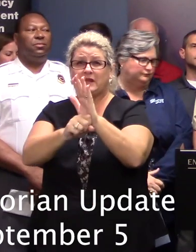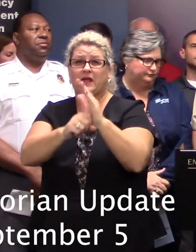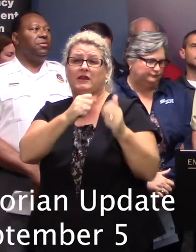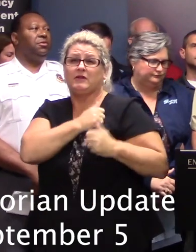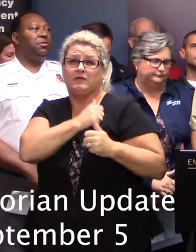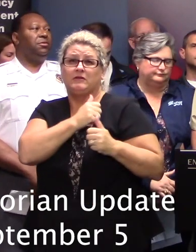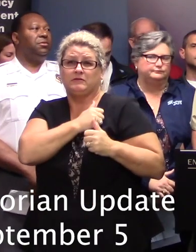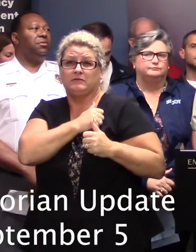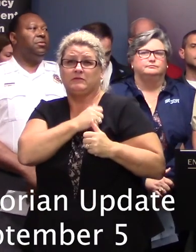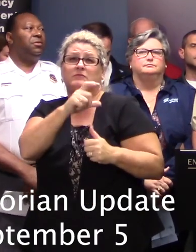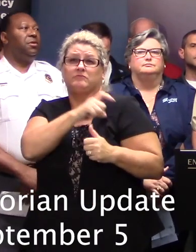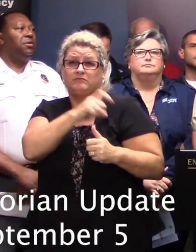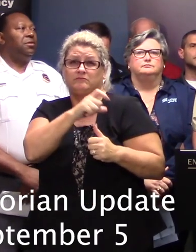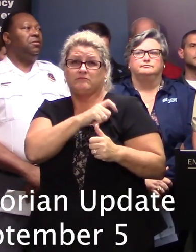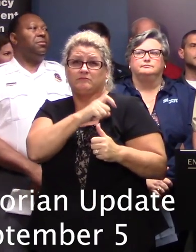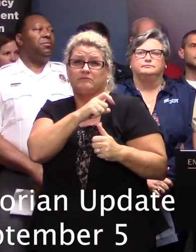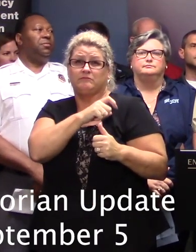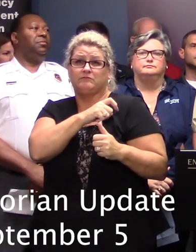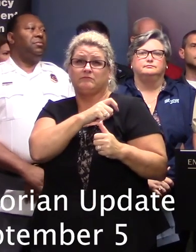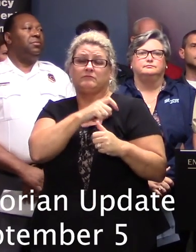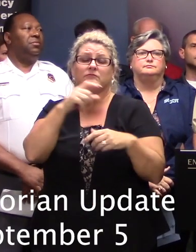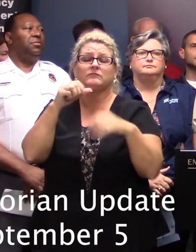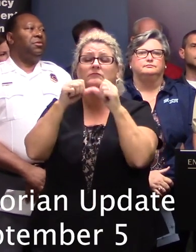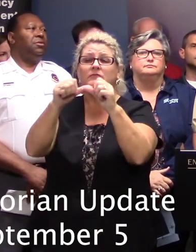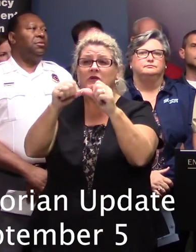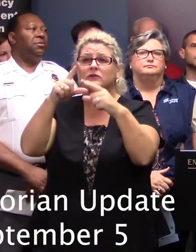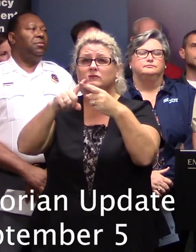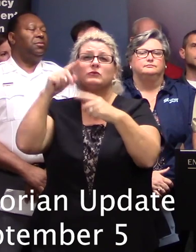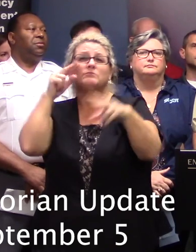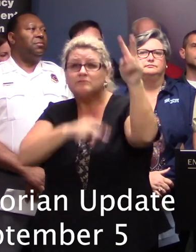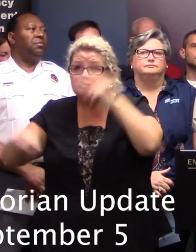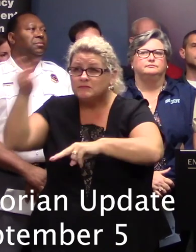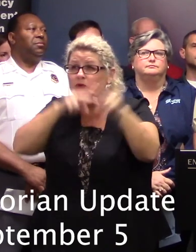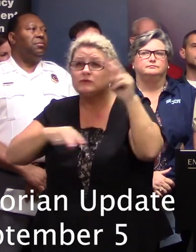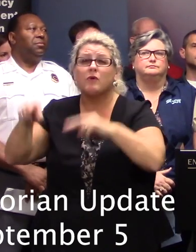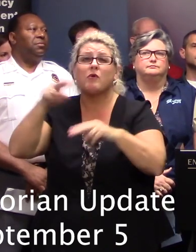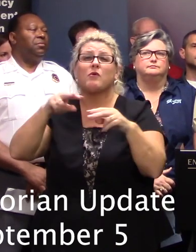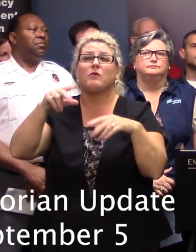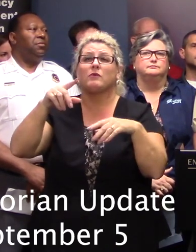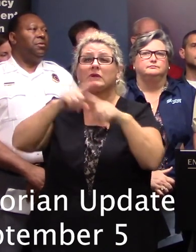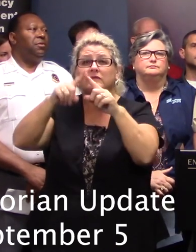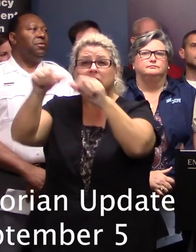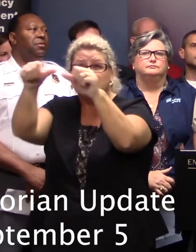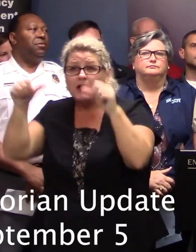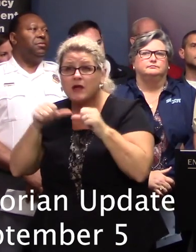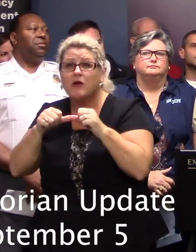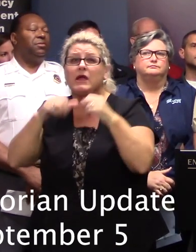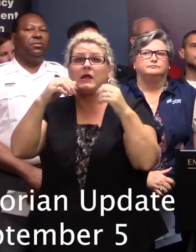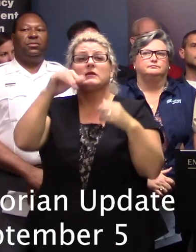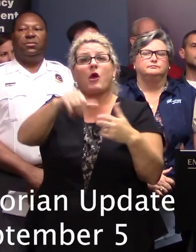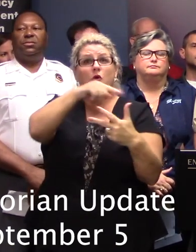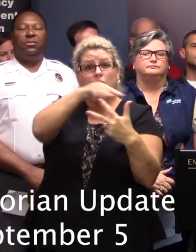with the National Guard MPs that are continuing to patrol areas that are now being allowed to re-enter.